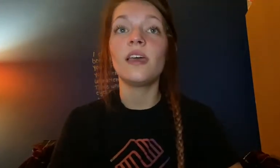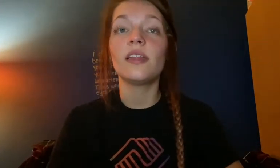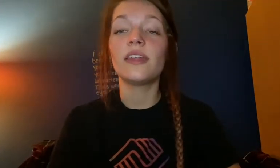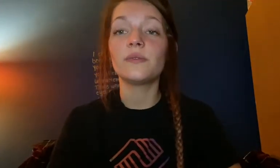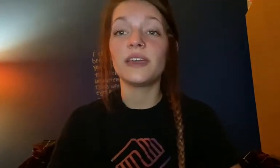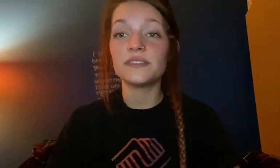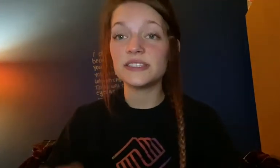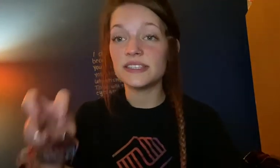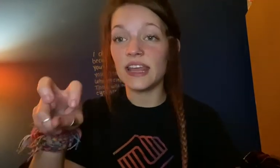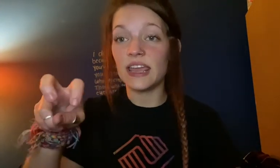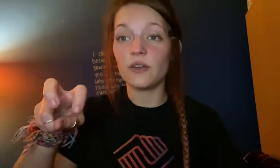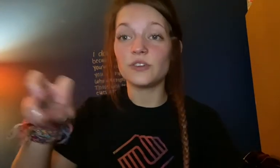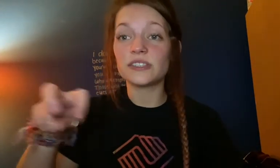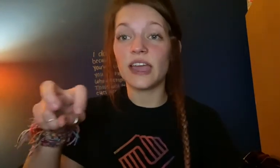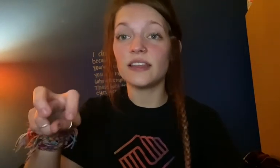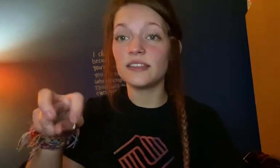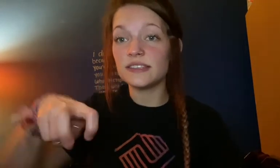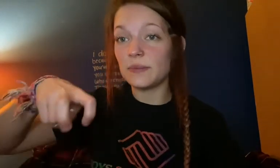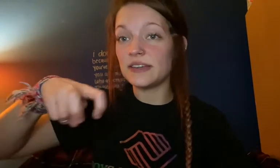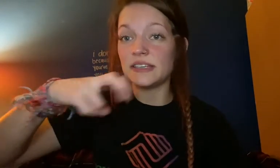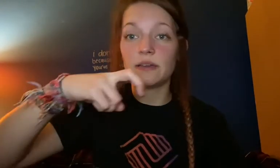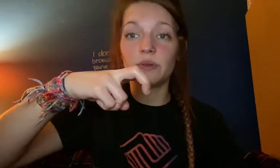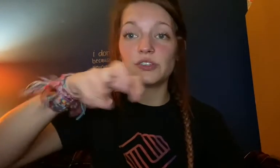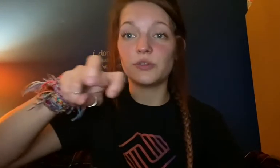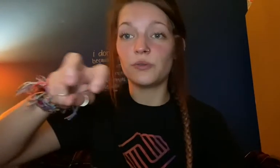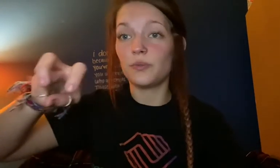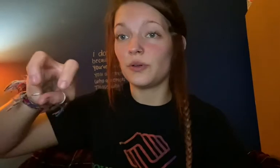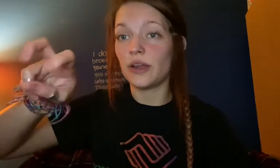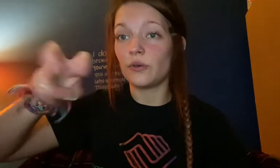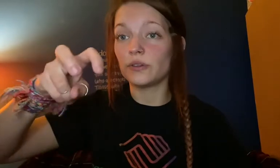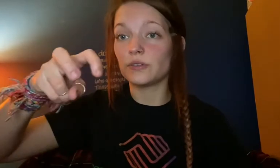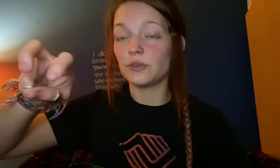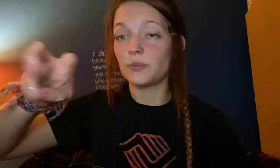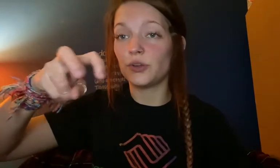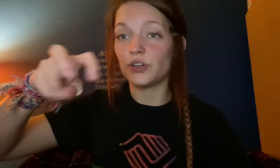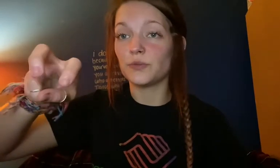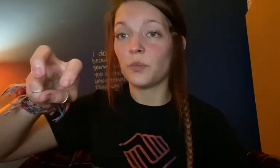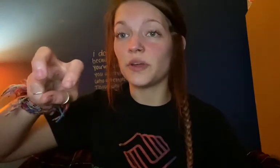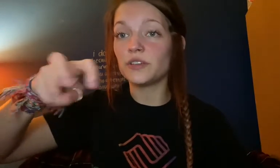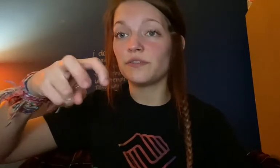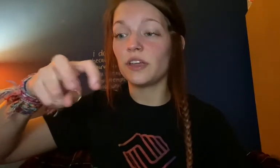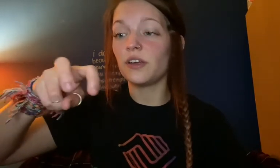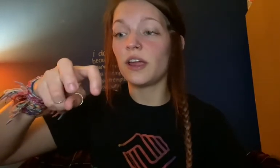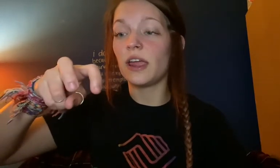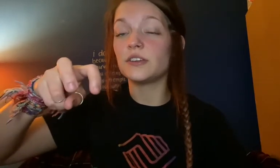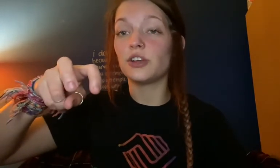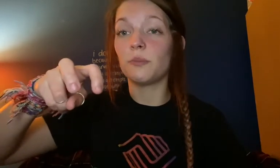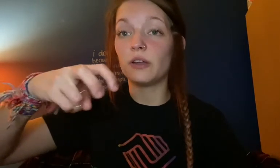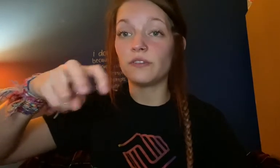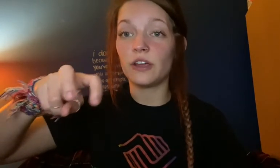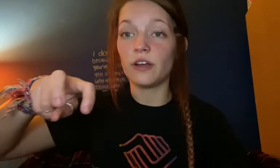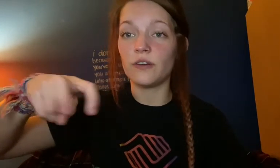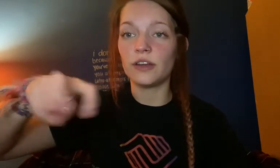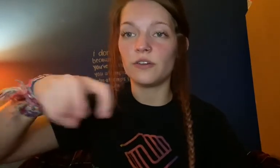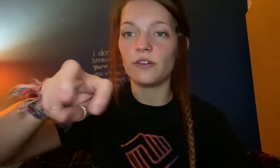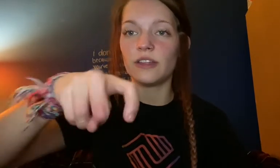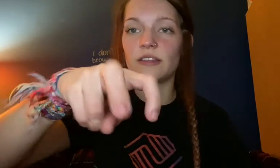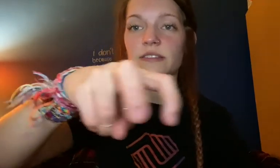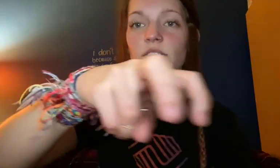Then we have snake which is kind of the same idea but you put out put your pointer finger and your middle finger out and you go like this along